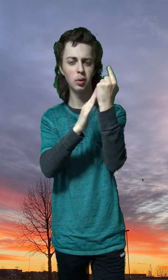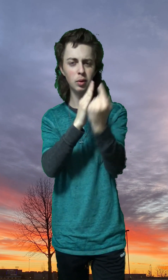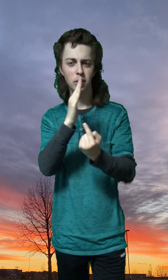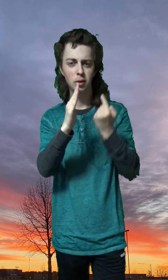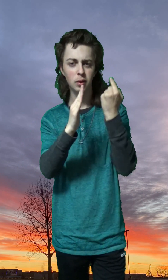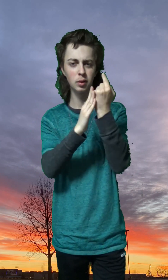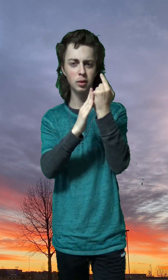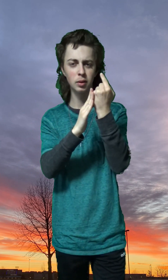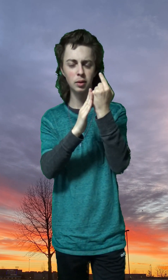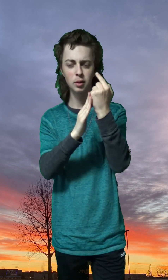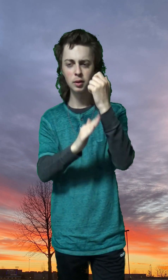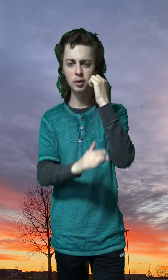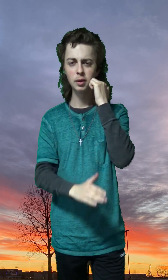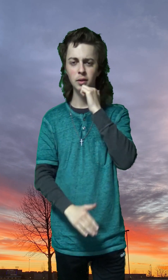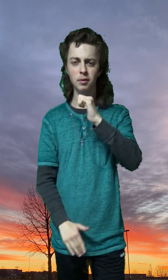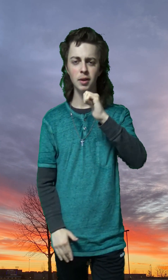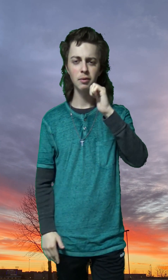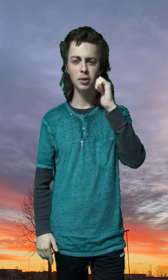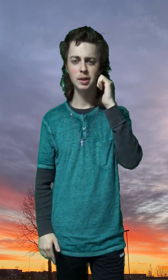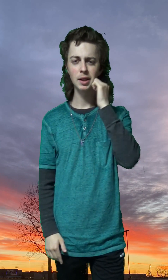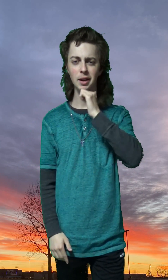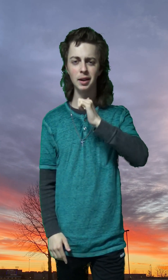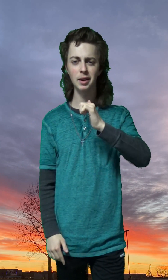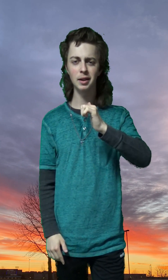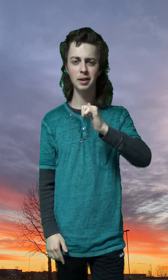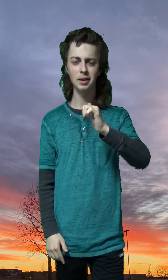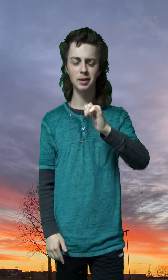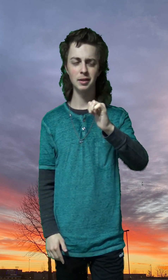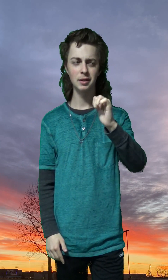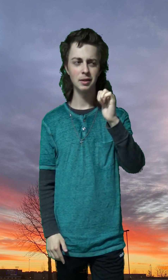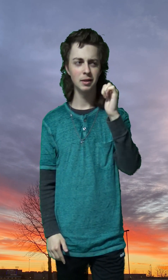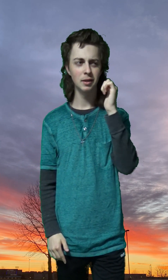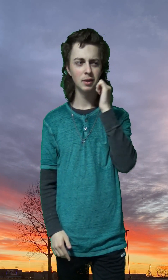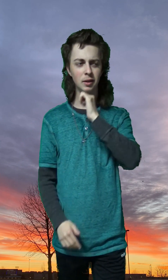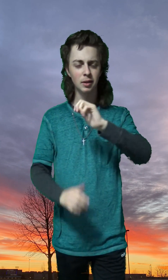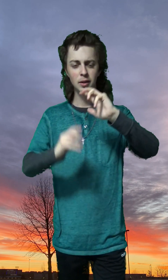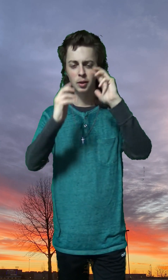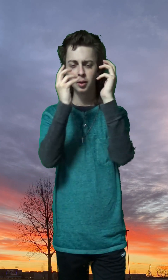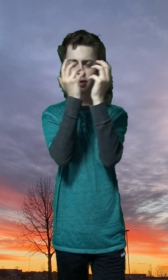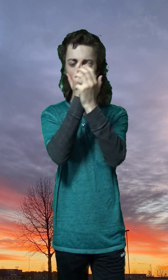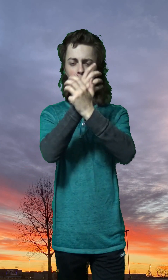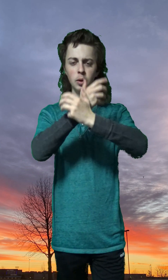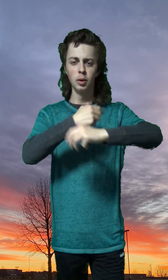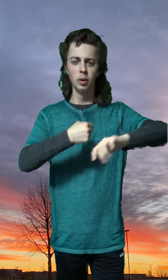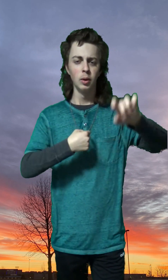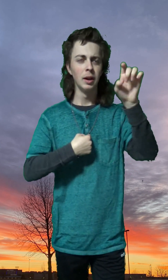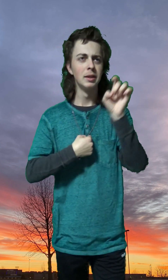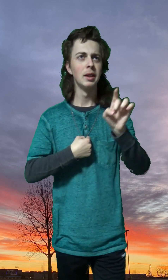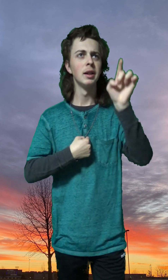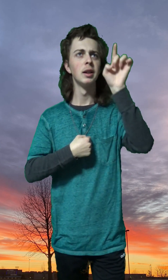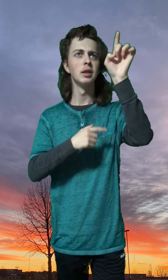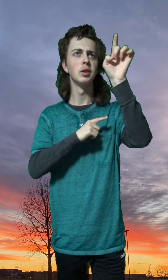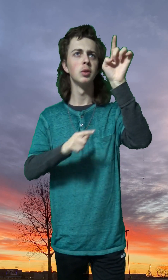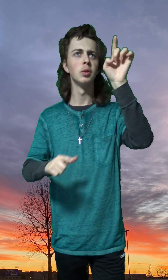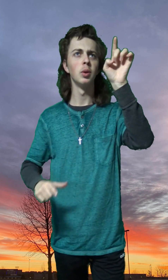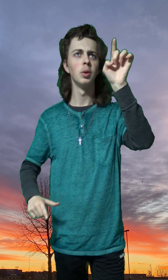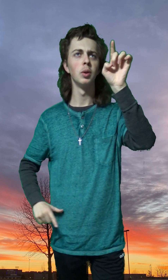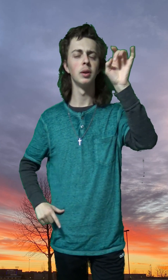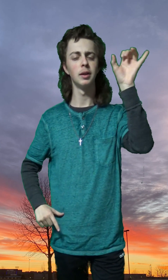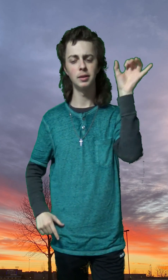Of every day Oh, I need you, Lord And